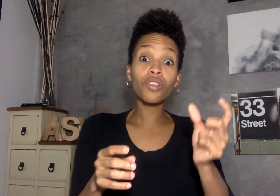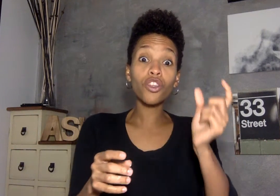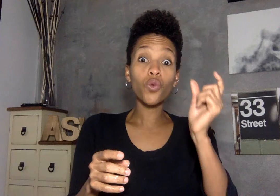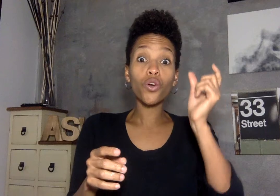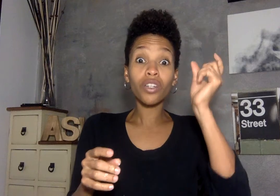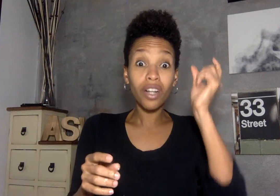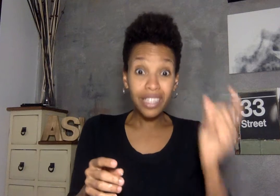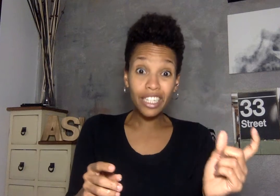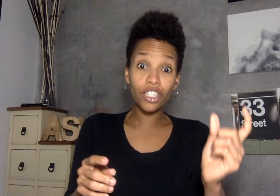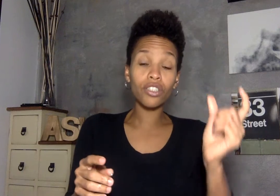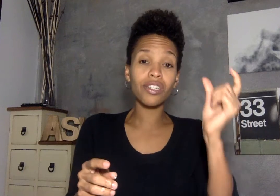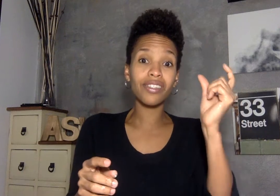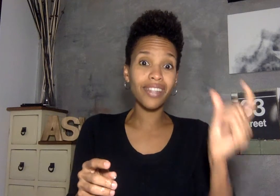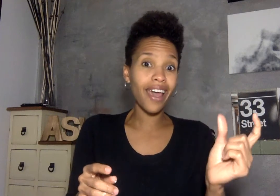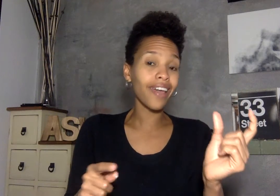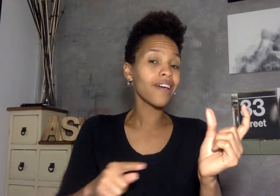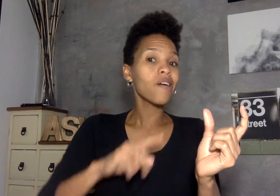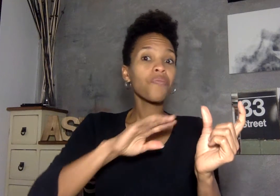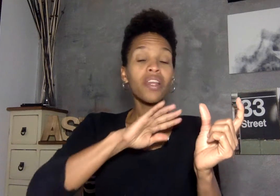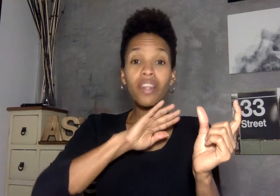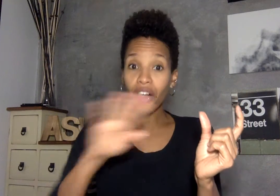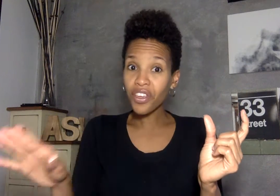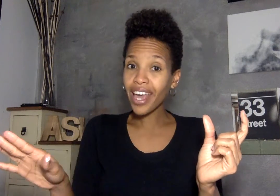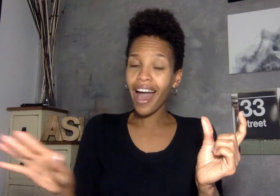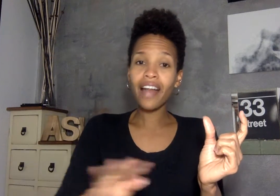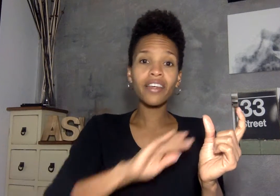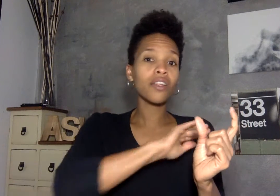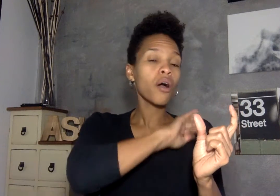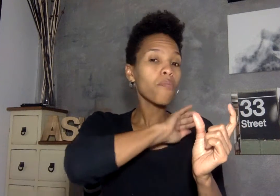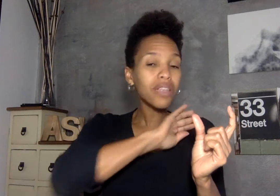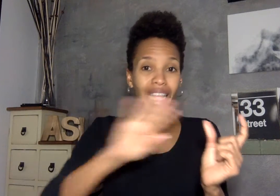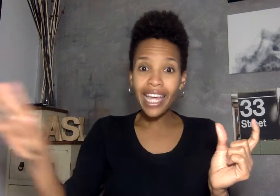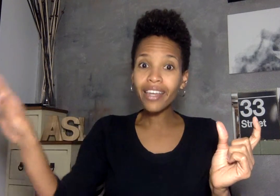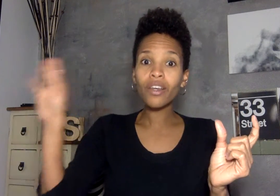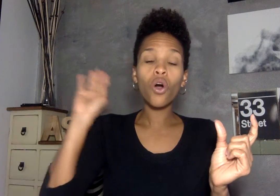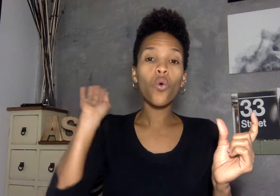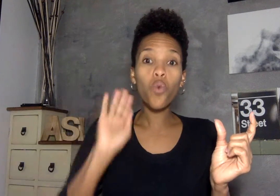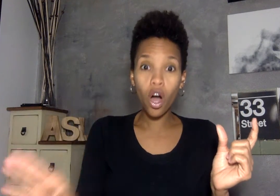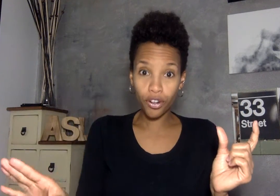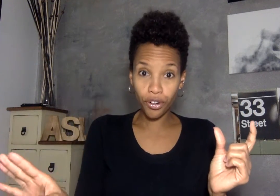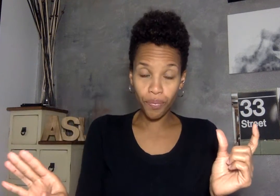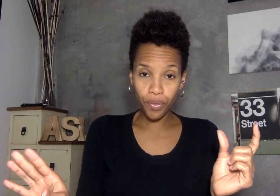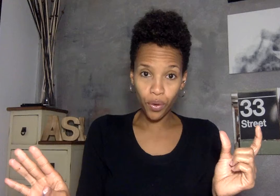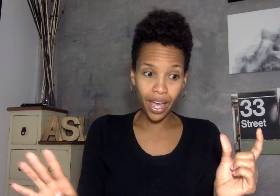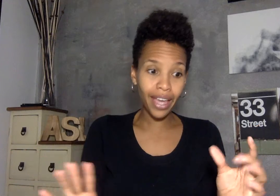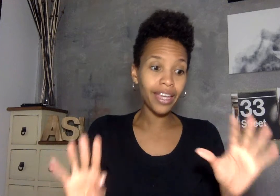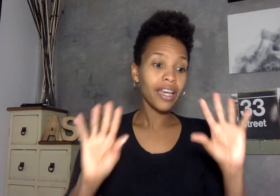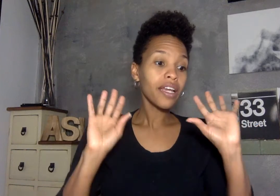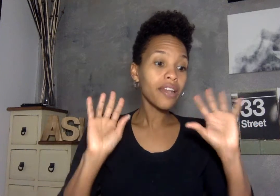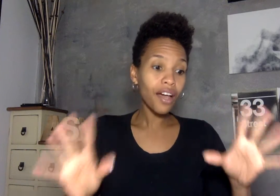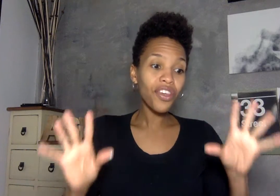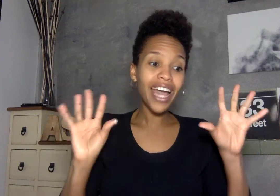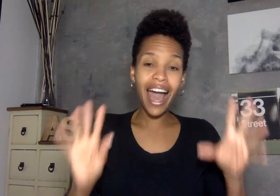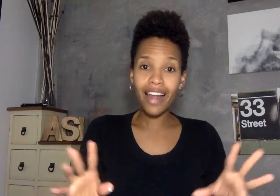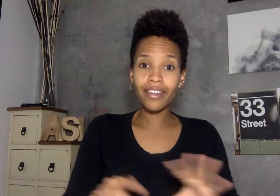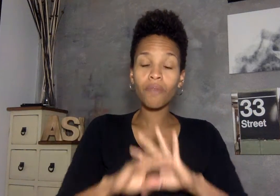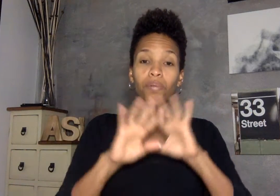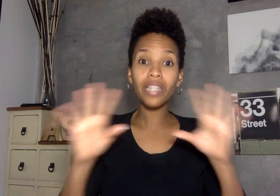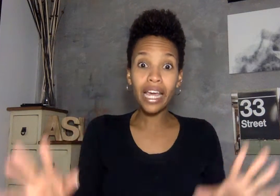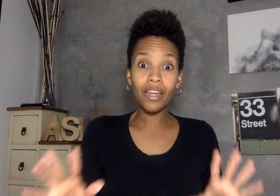using the word clear to say nothing added plain water okay nothing added plain